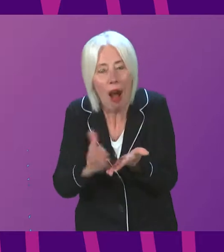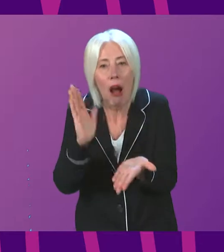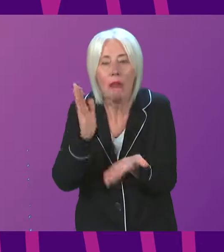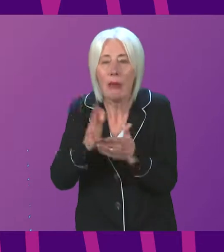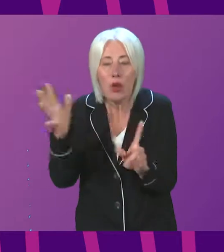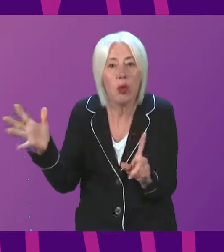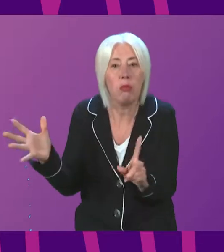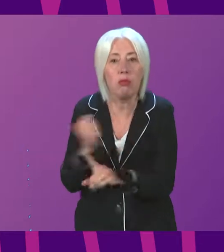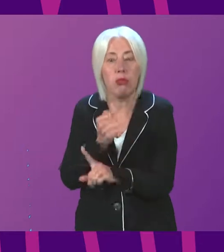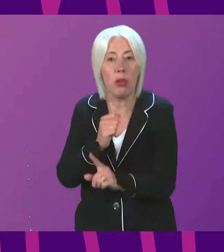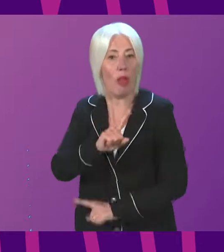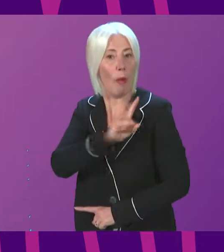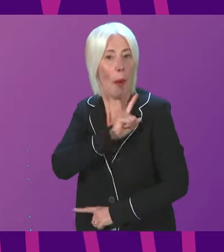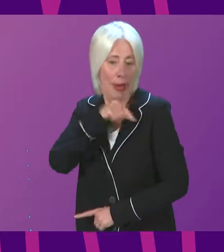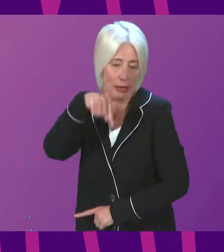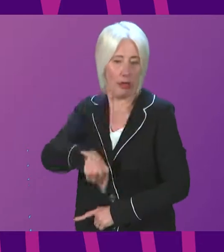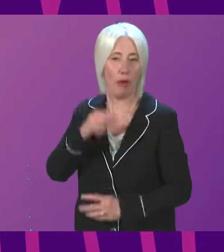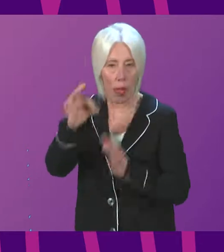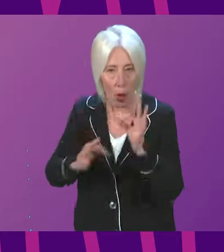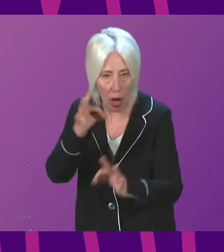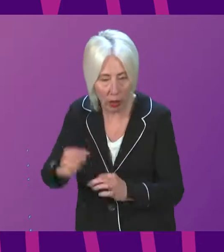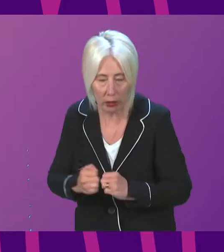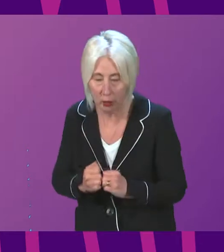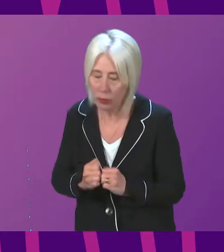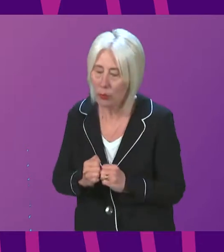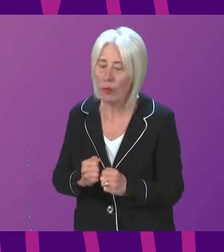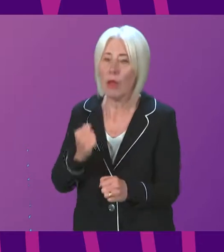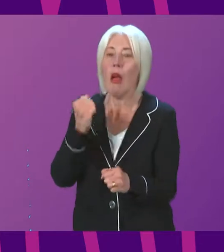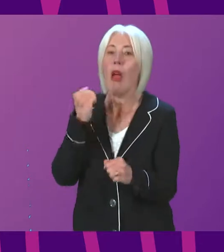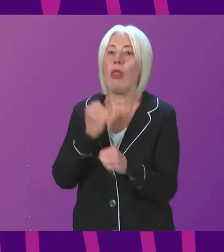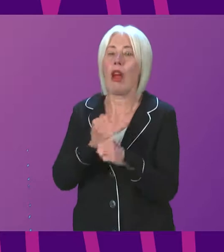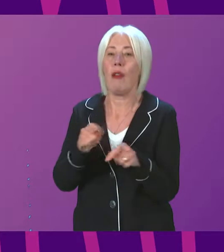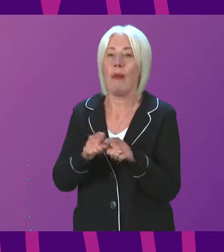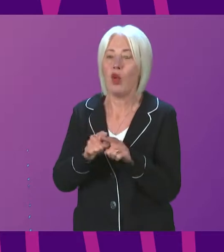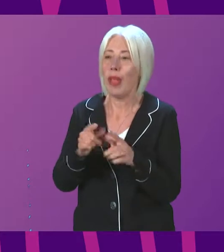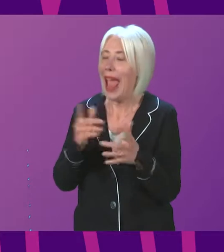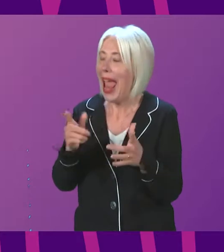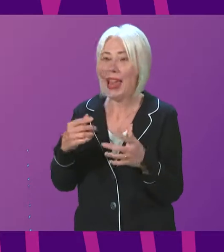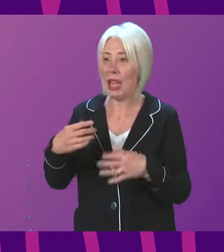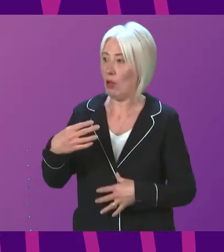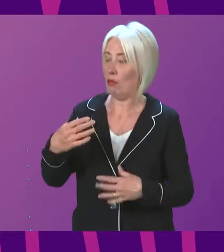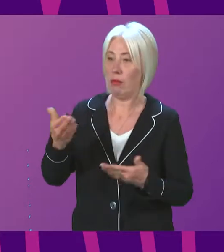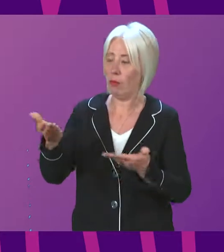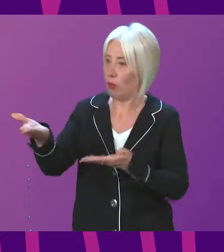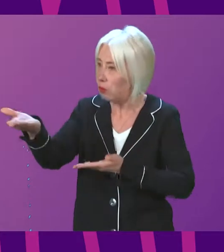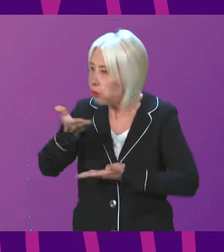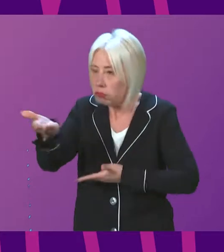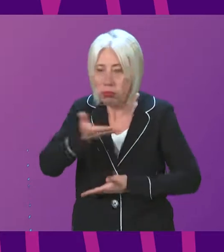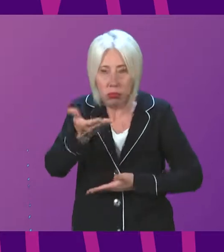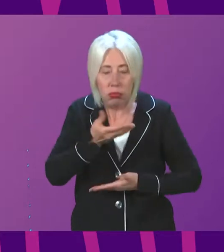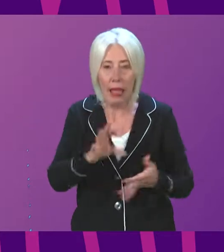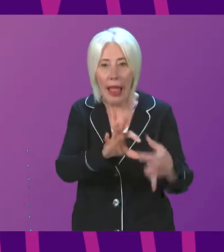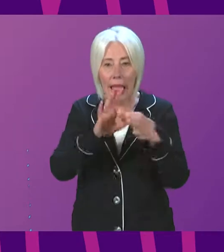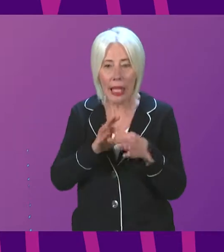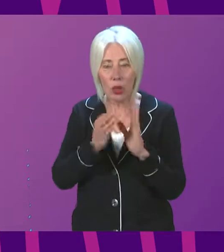purpose of the Inquiry. The Government has additionally taken careful note of representations made to it about the terms